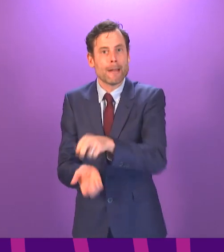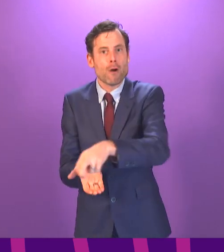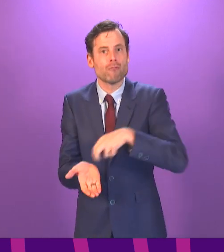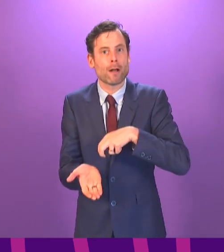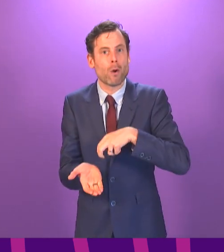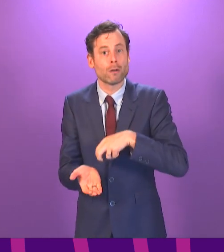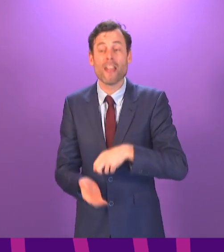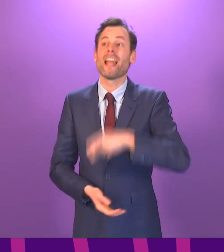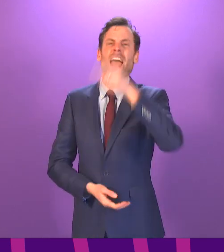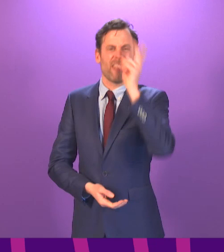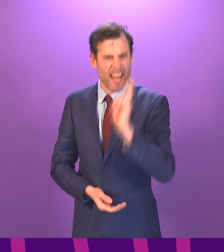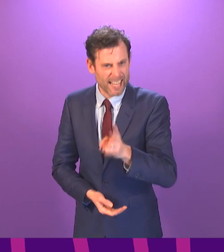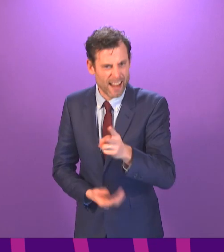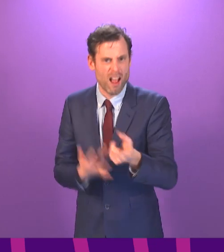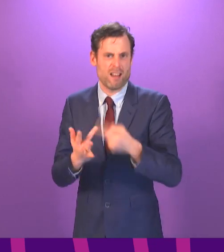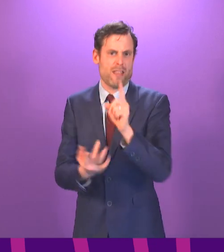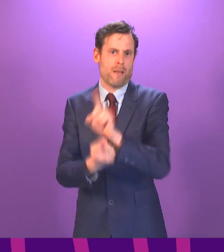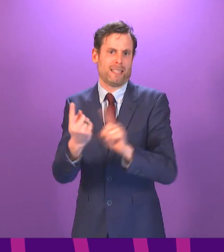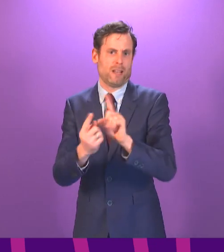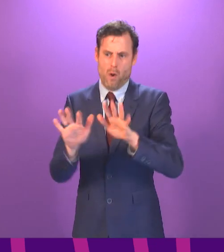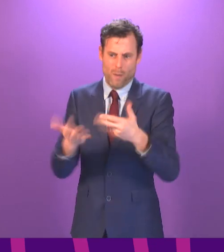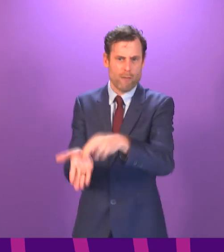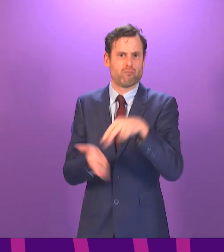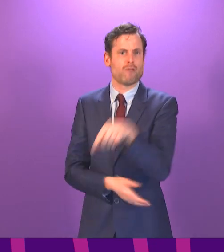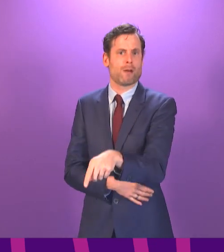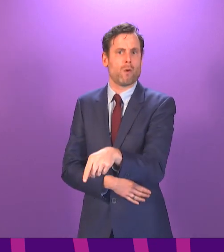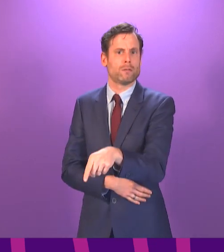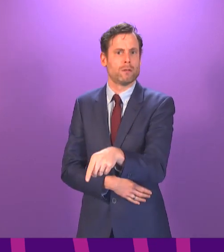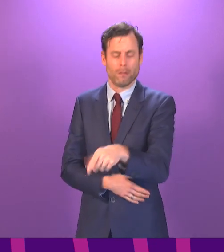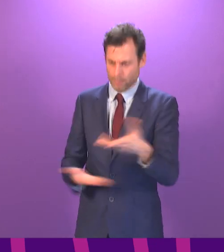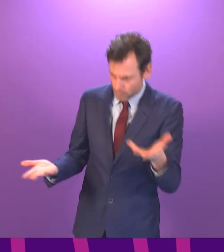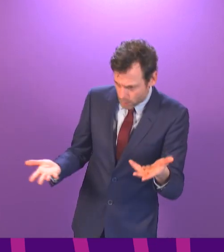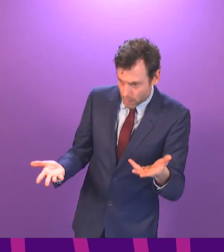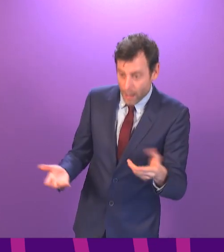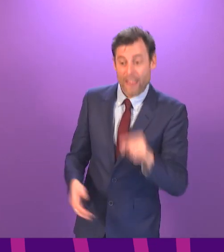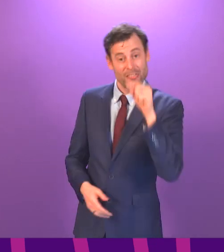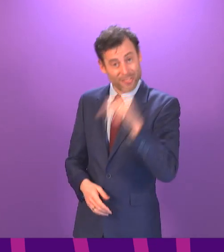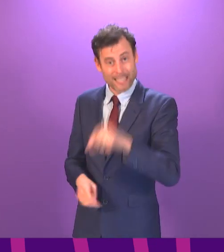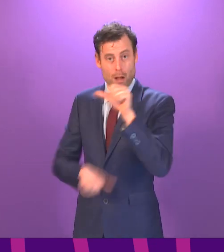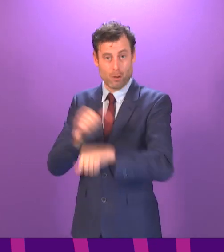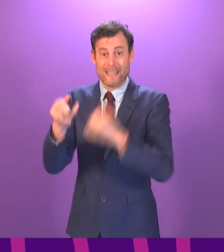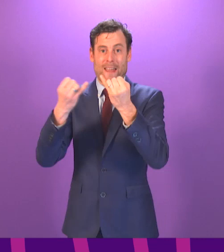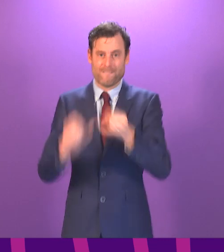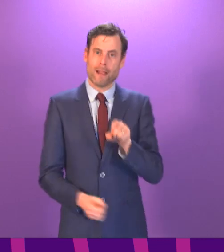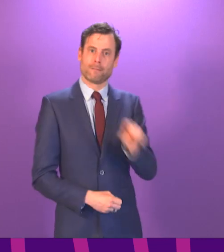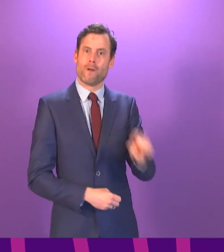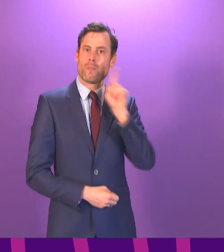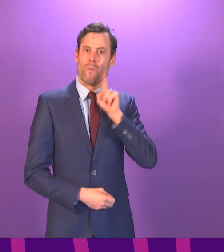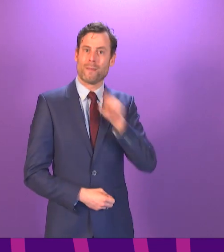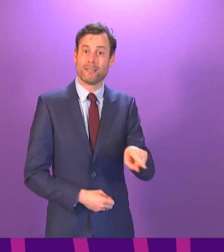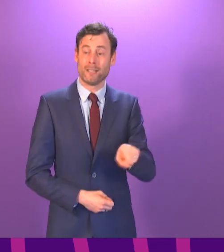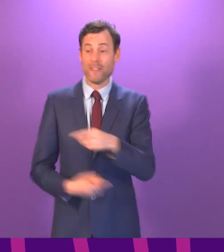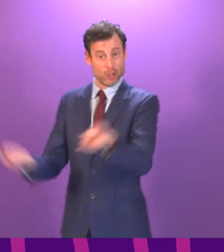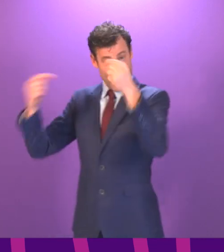speaking to Alex Salmond all throughout this process, throughout this process that failed all of these women. And then she came into this chamber and she told